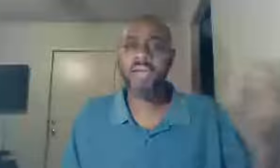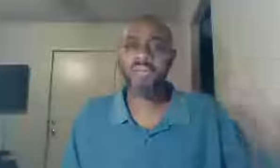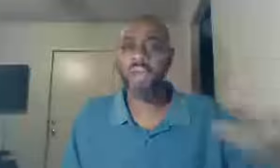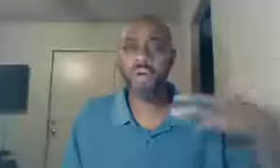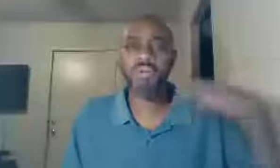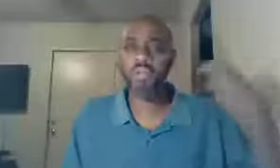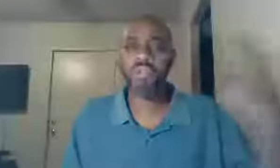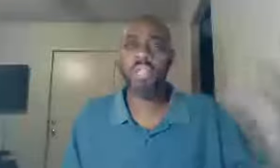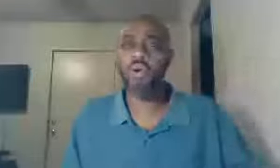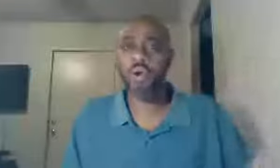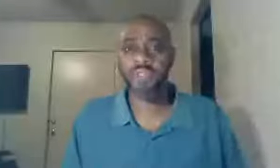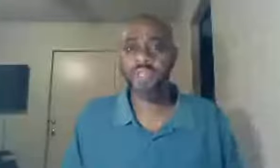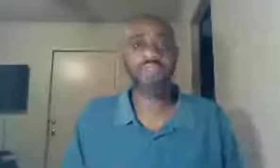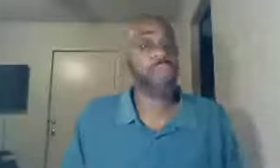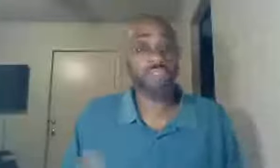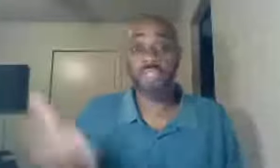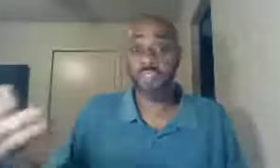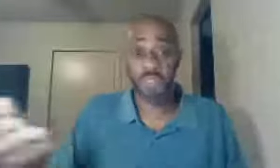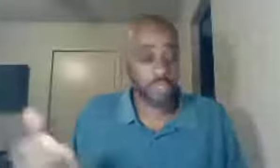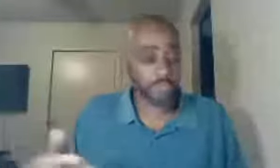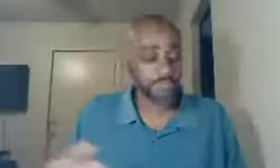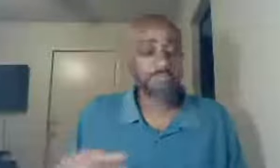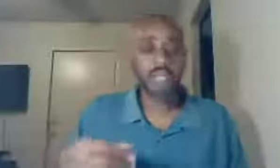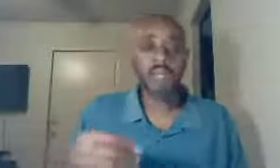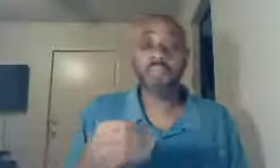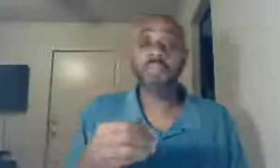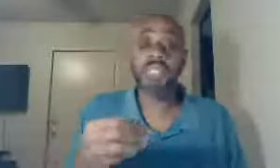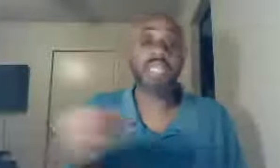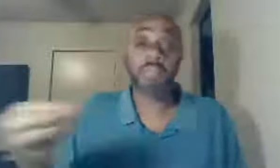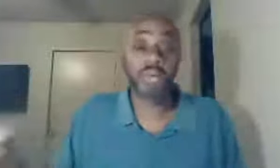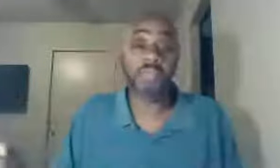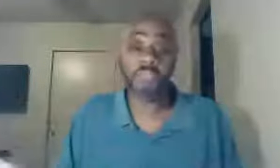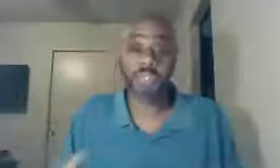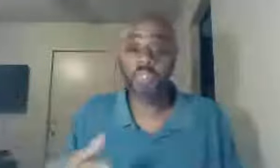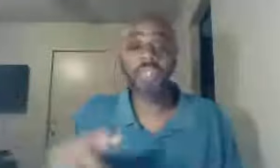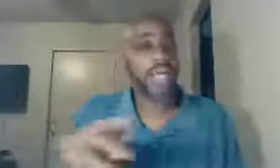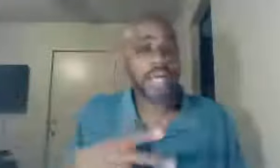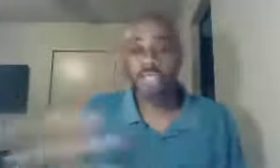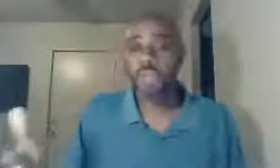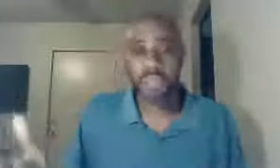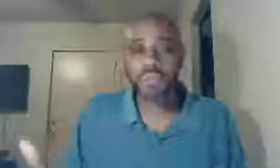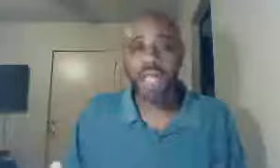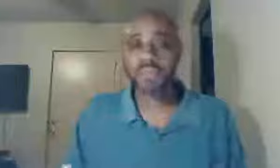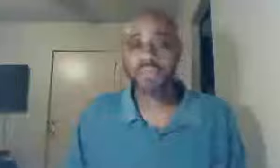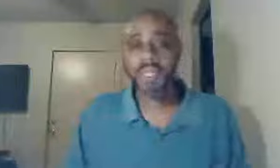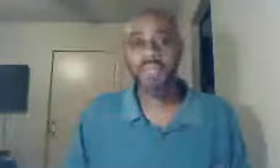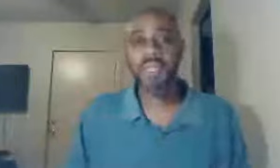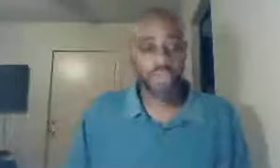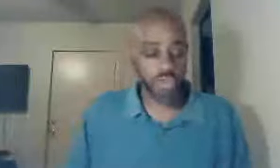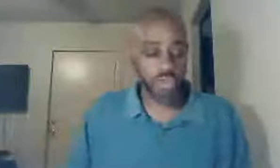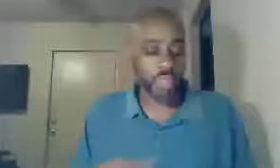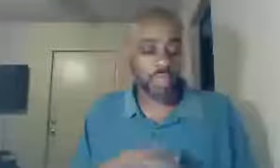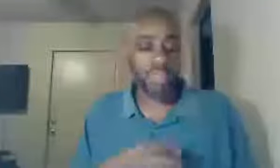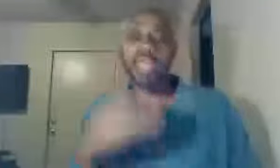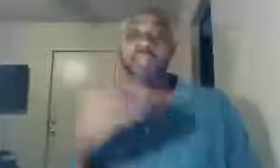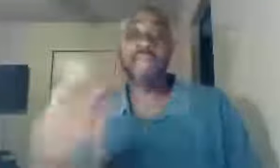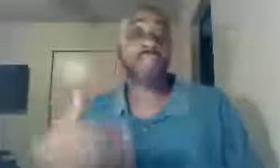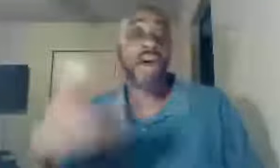you know, you can say orator, you can say speaker, particularly a public speaker, and you would be right, see, so we, and that's why I